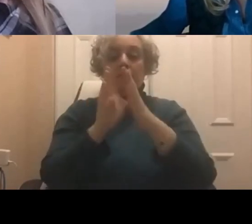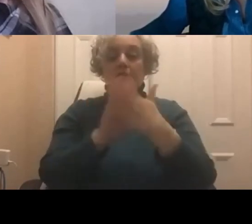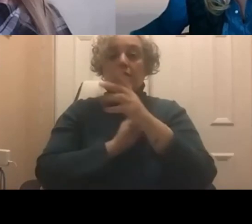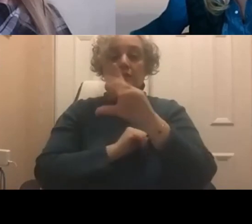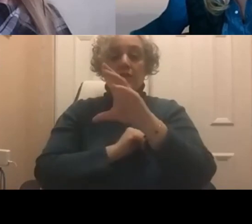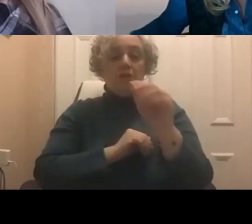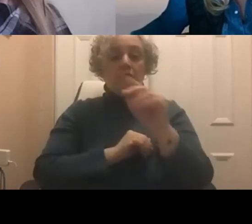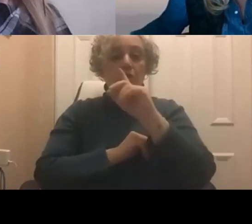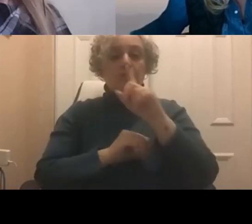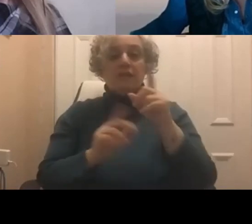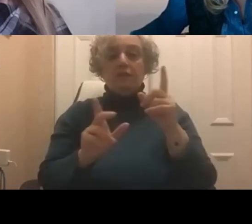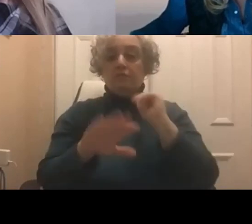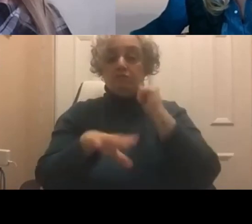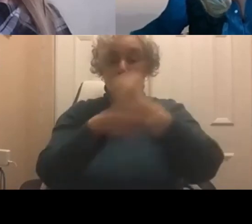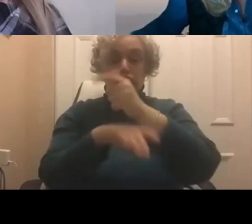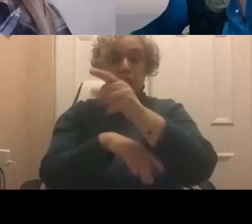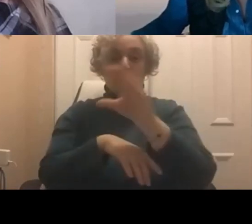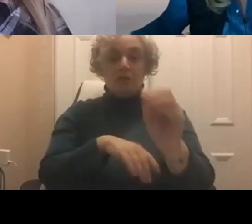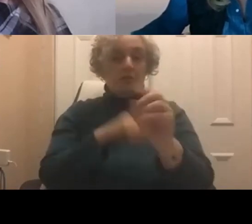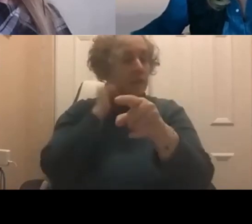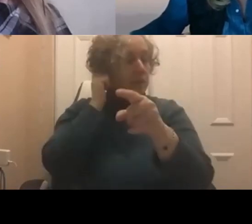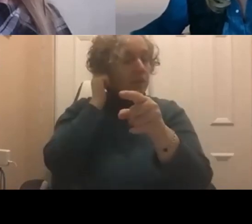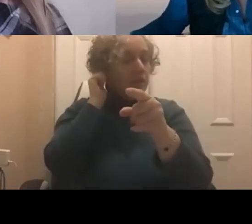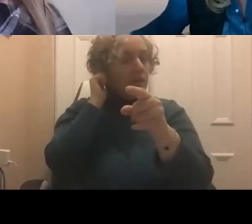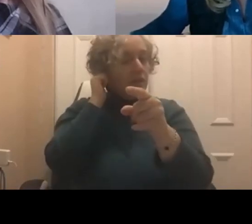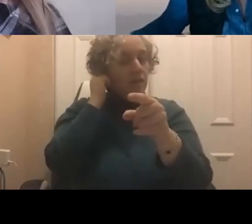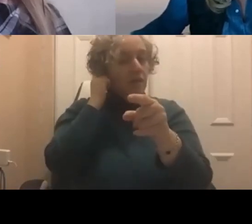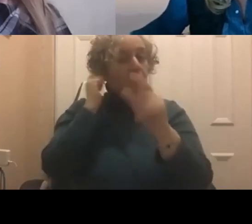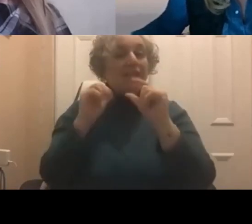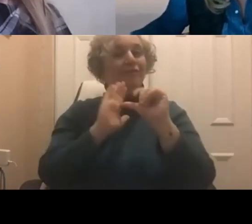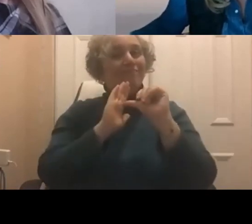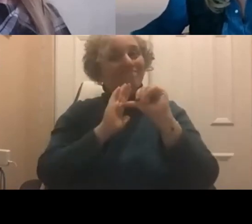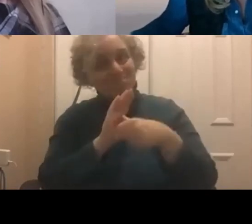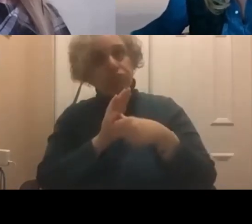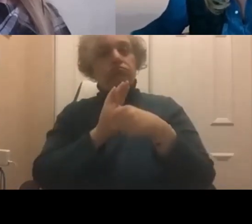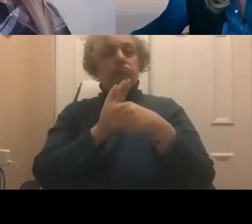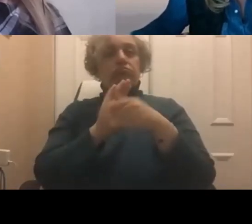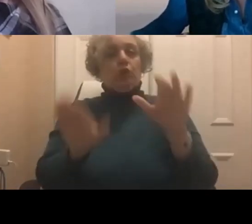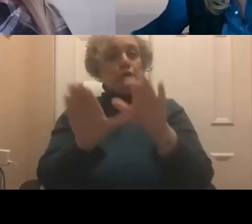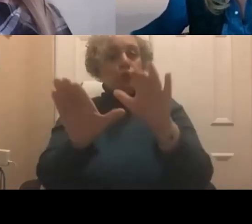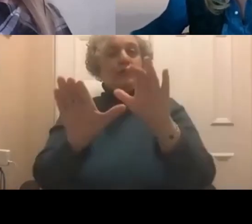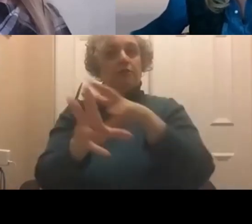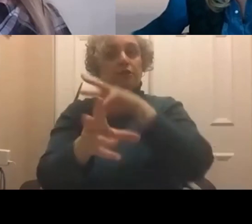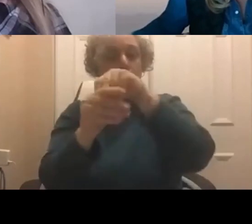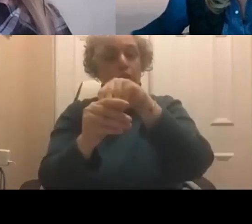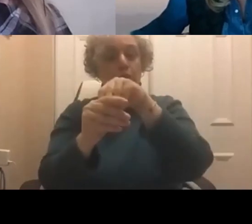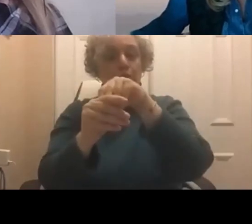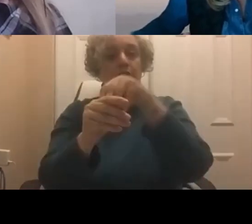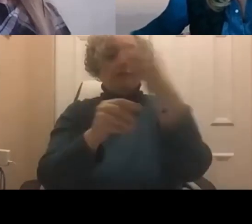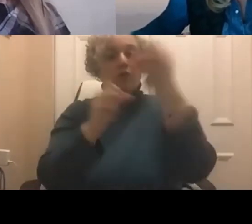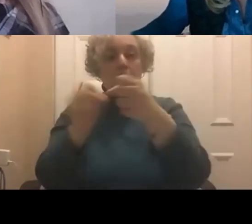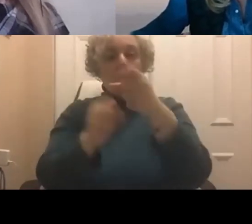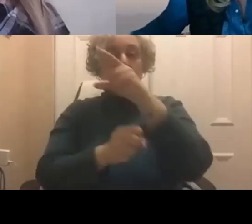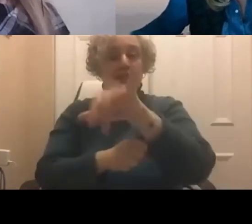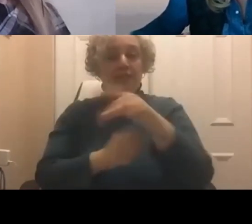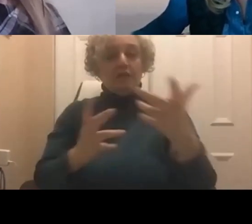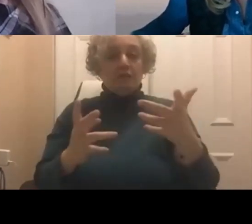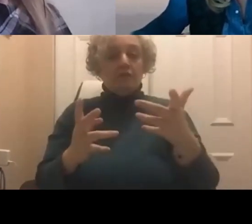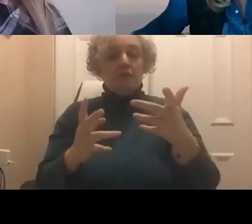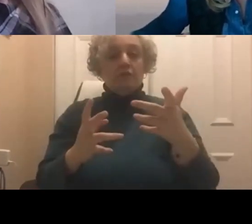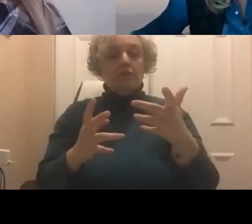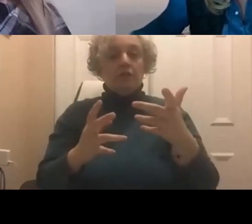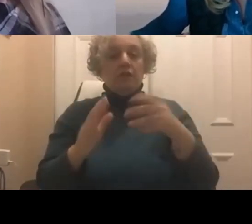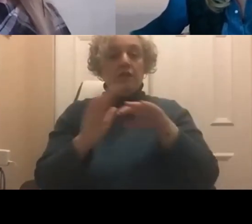this in procurement, but they never enforced it, right? It was just there. Now, they're actually starting to